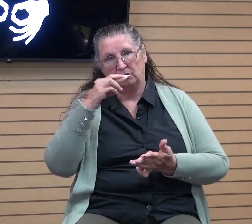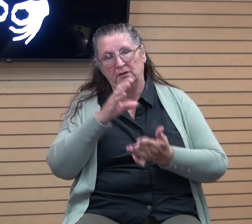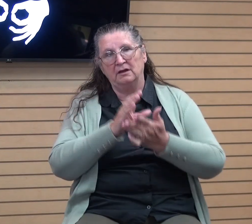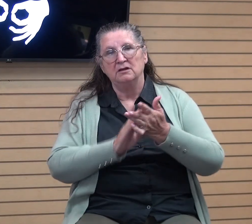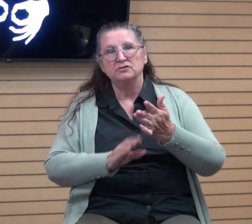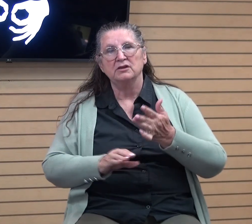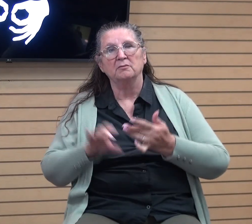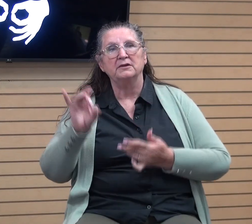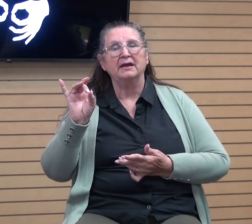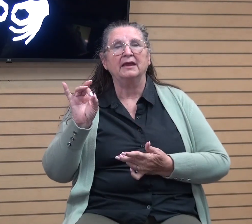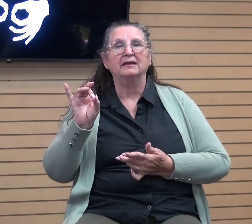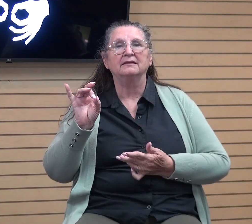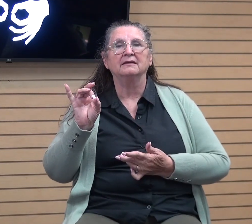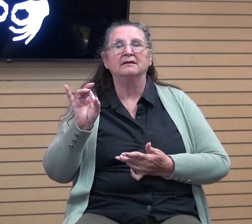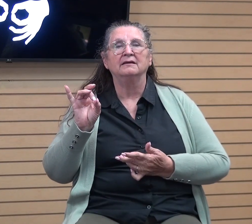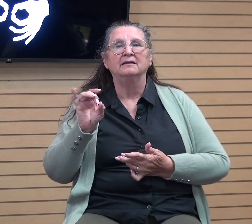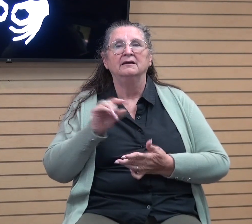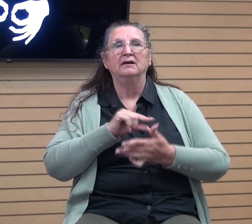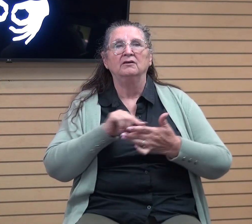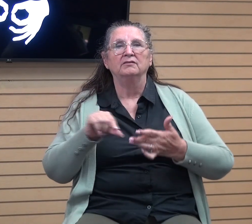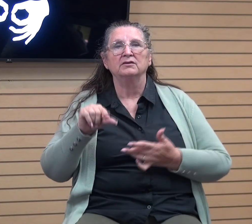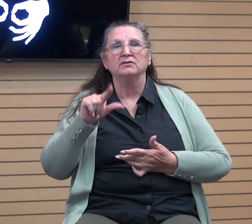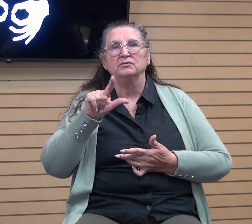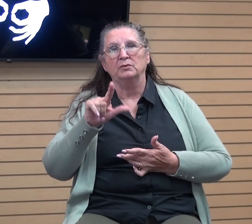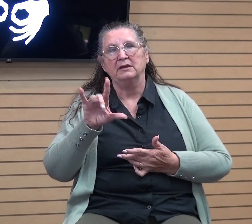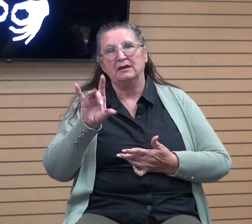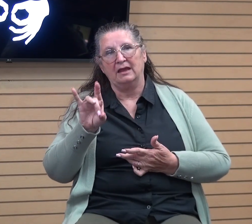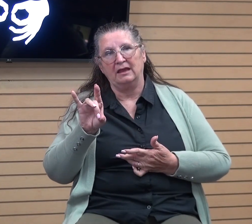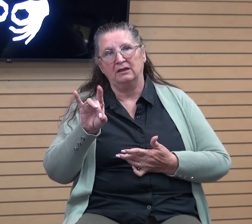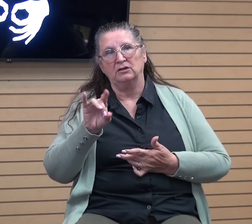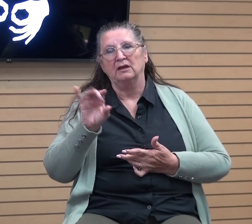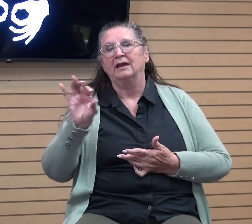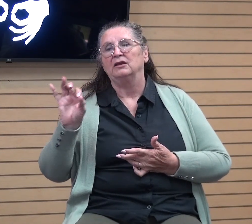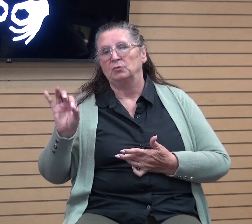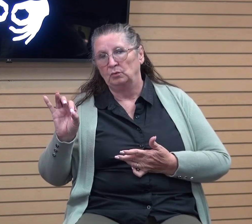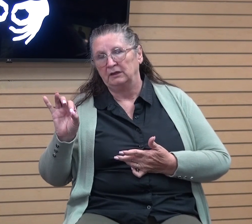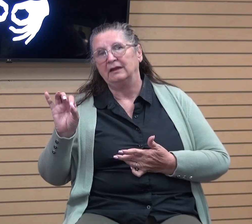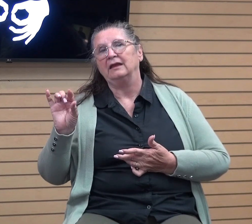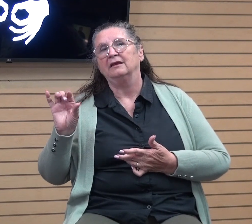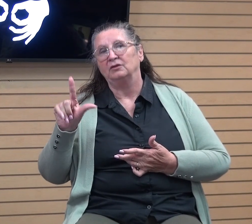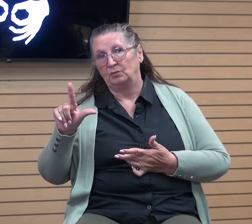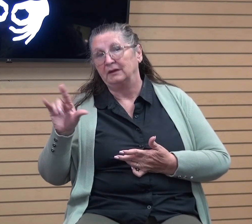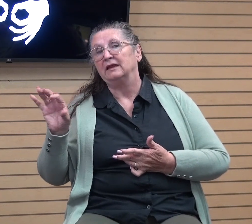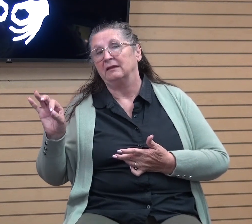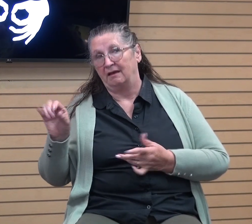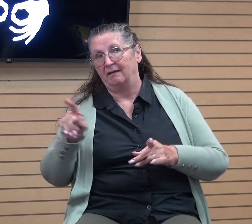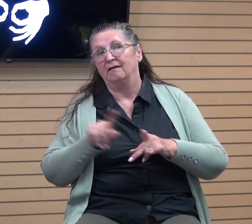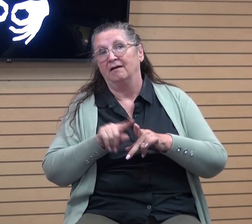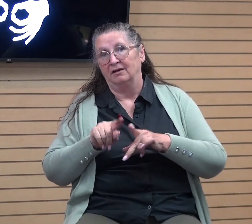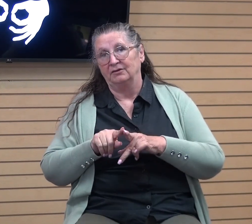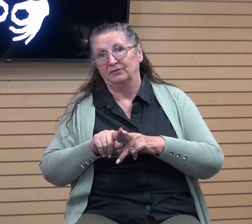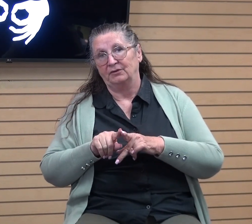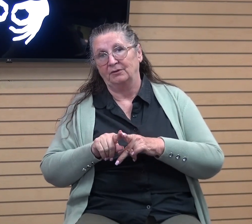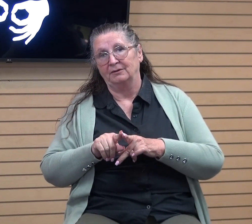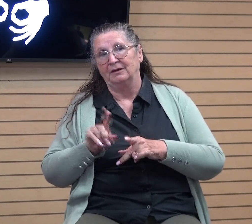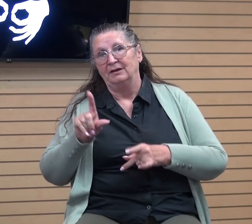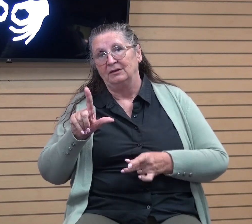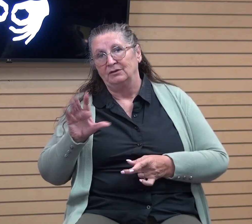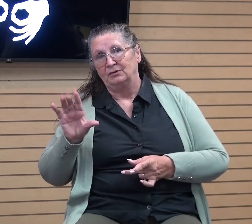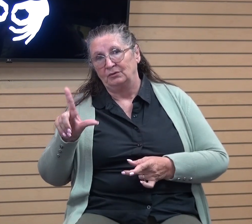8, verse 28, and verse 29. 29 is very important. That's usually the